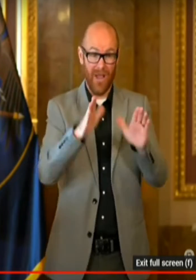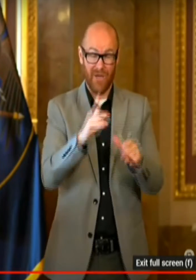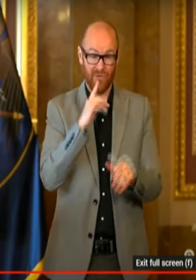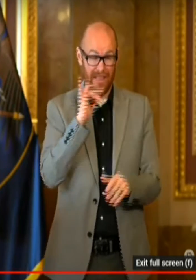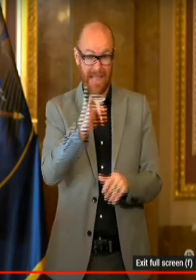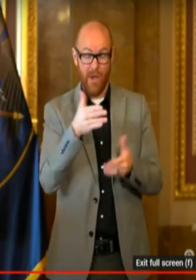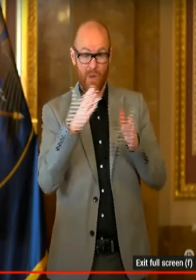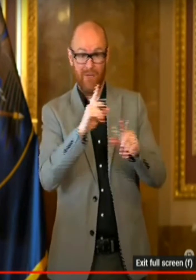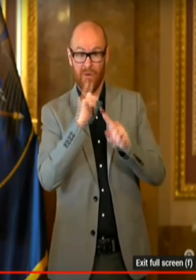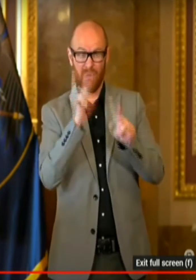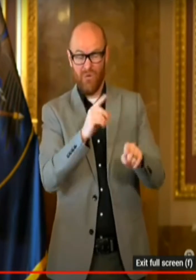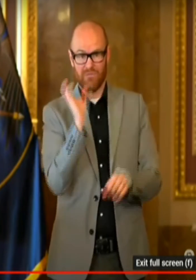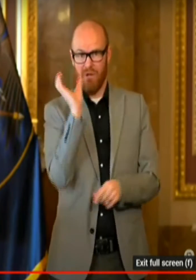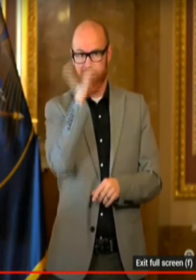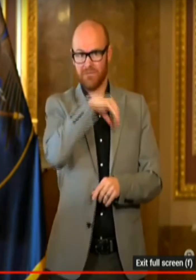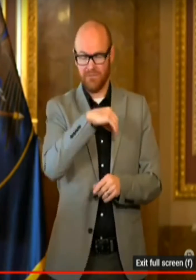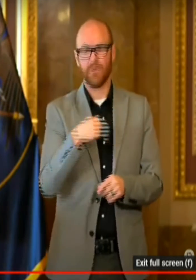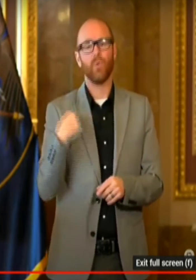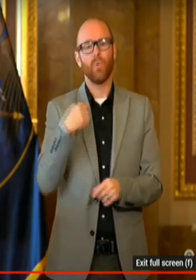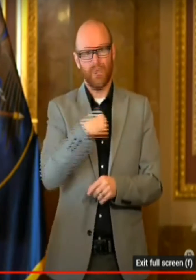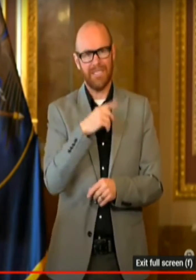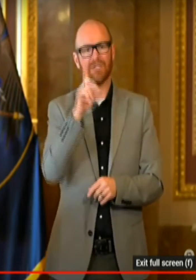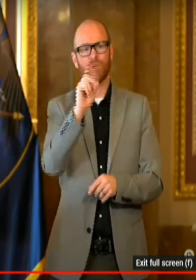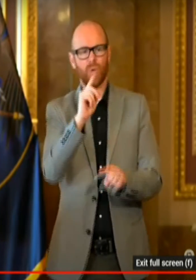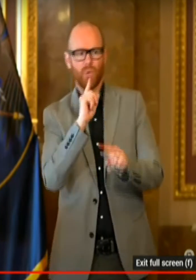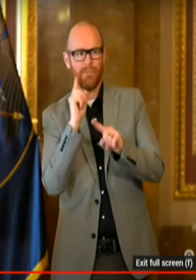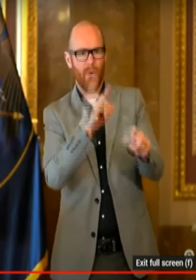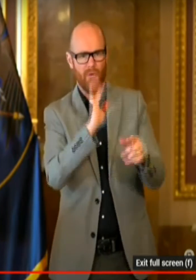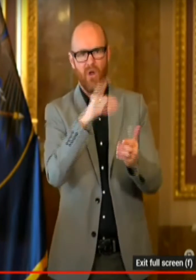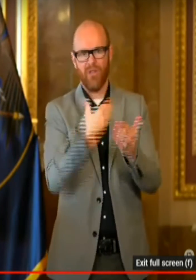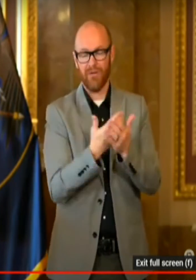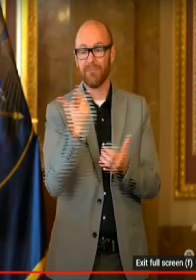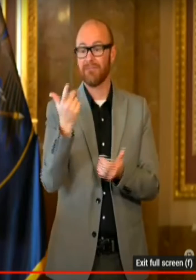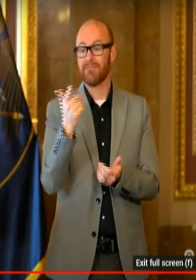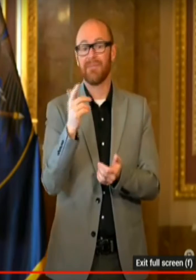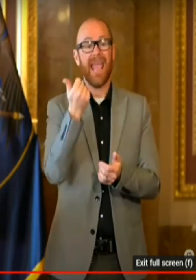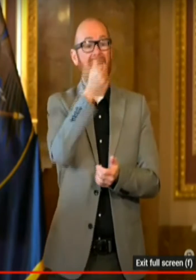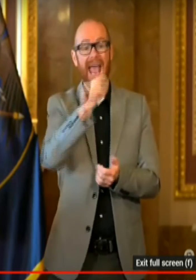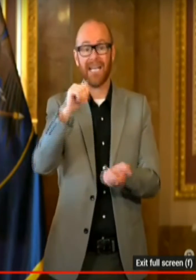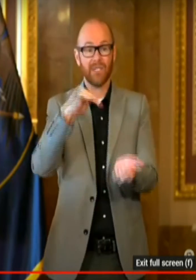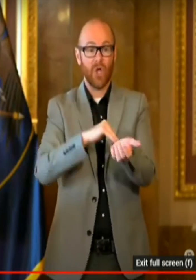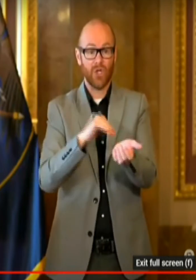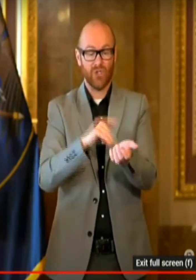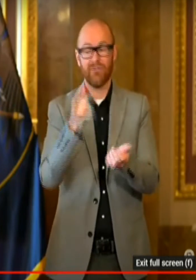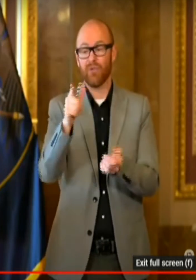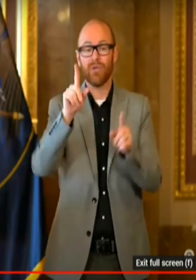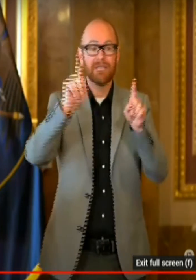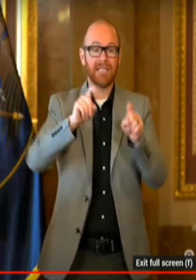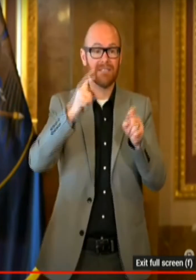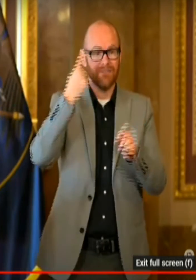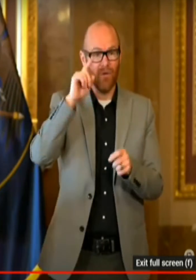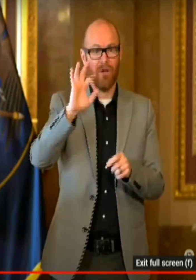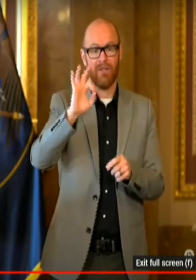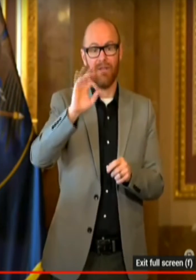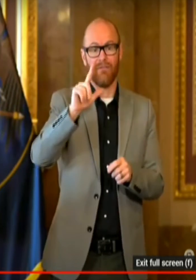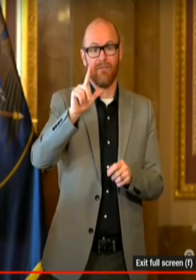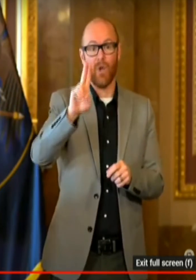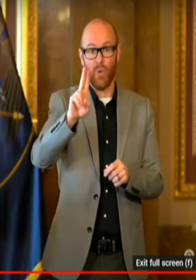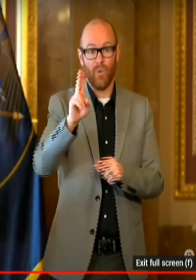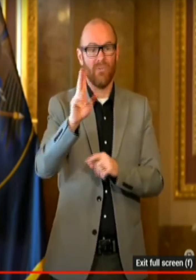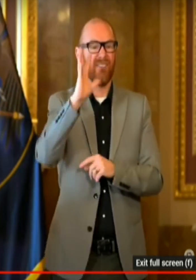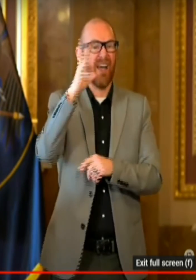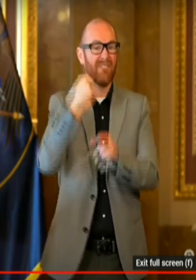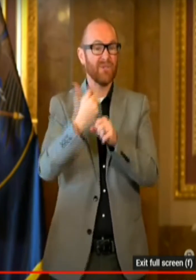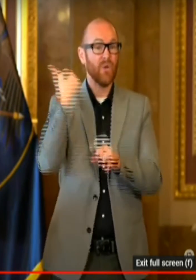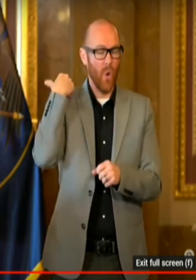So we do report all of those. Our doctors, when you go and get tested for the flu five years ago, those were reported.